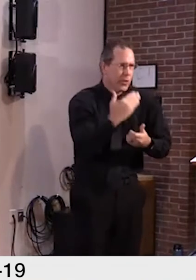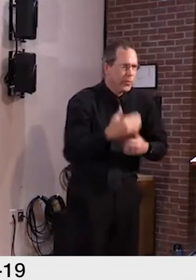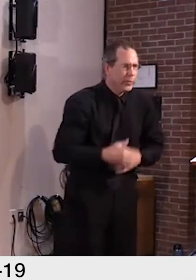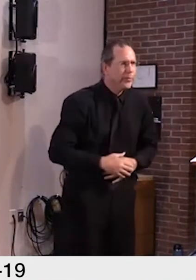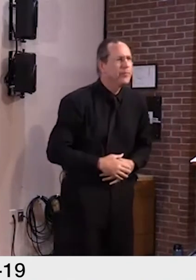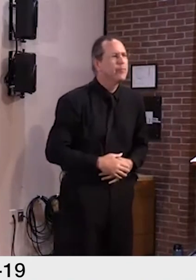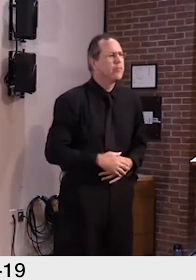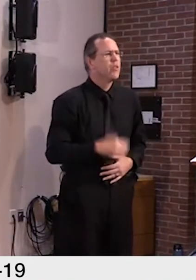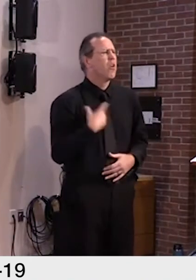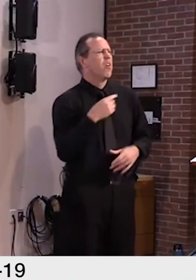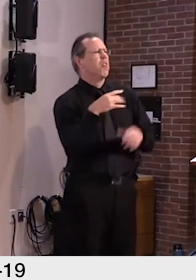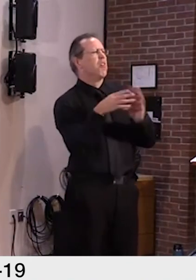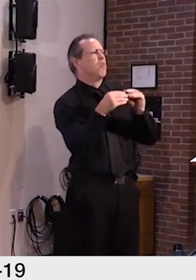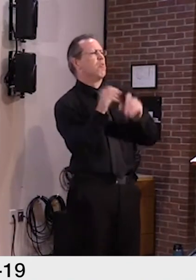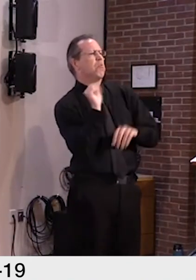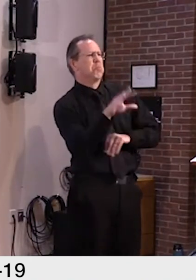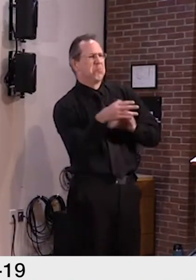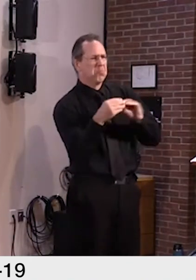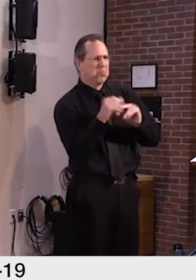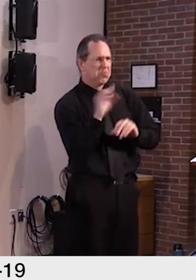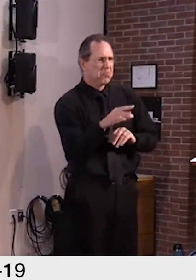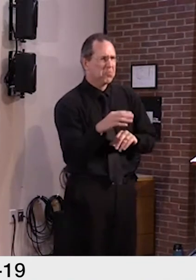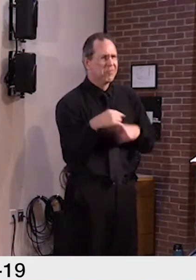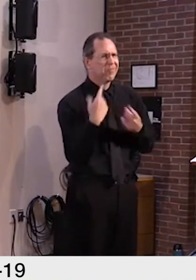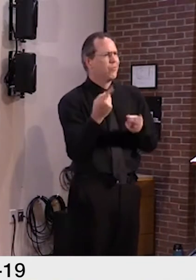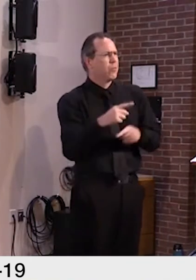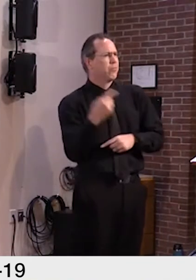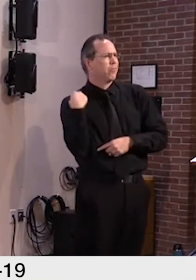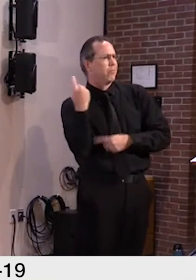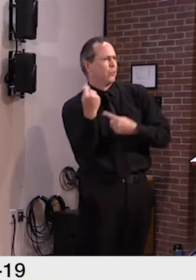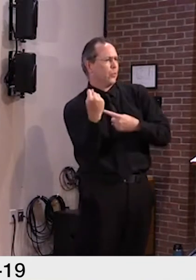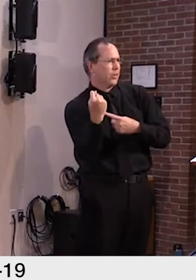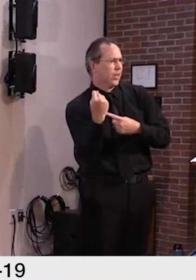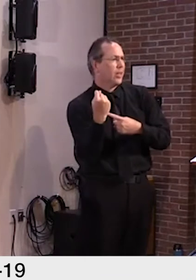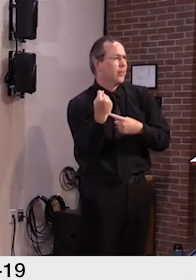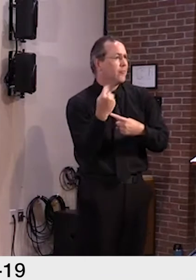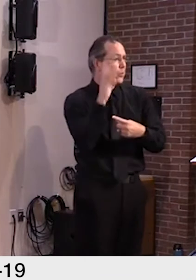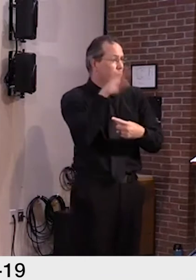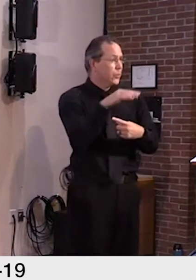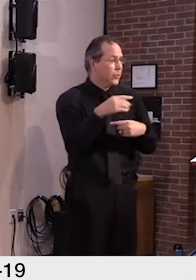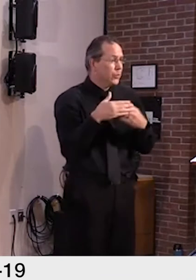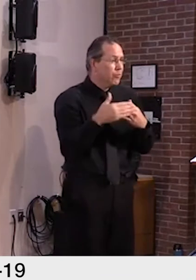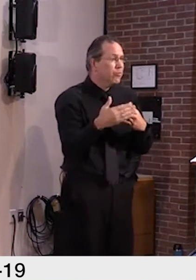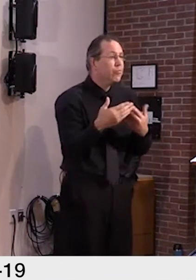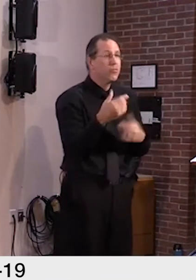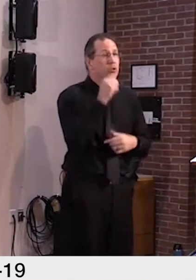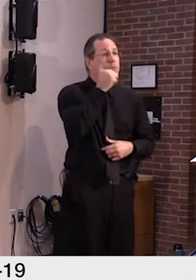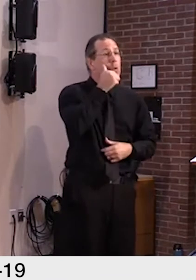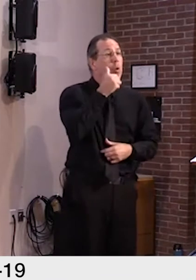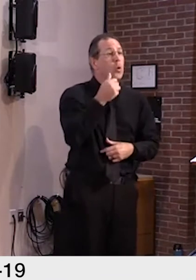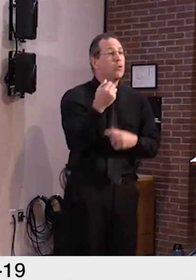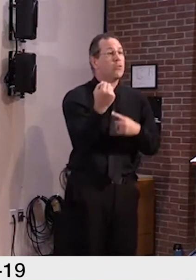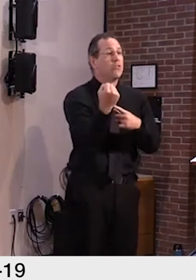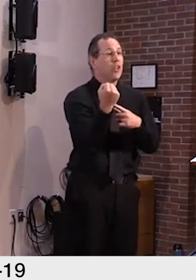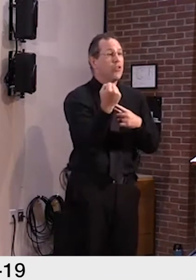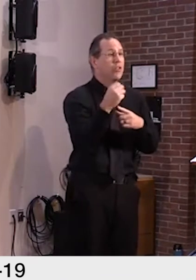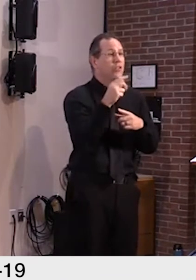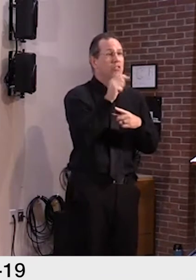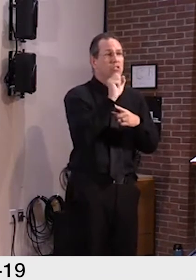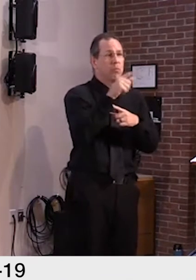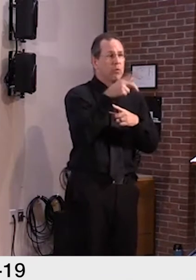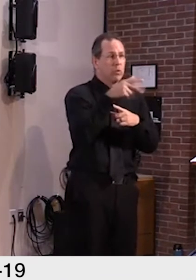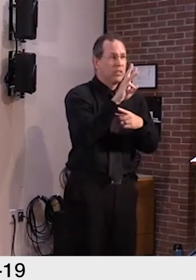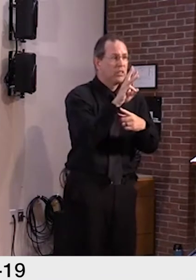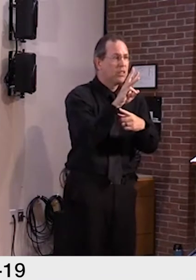conference. As you know, our schools will be moving to Step 3 in our health guidance starting tomorrow, September 26th. We